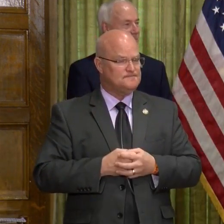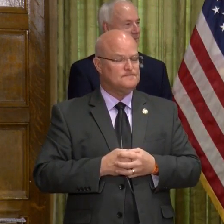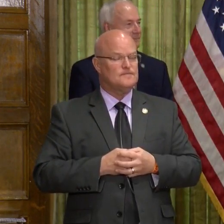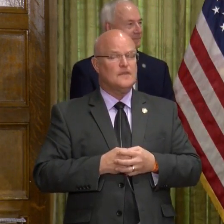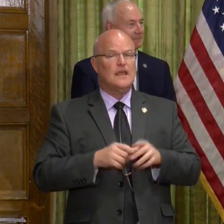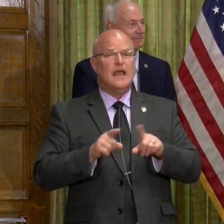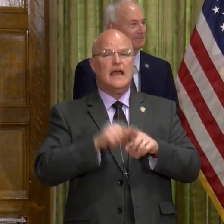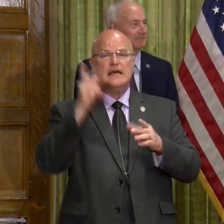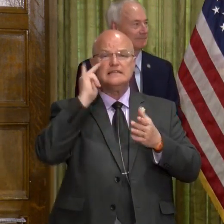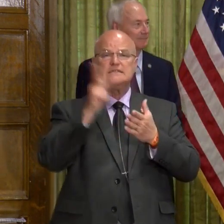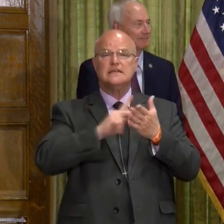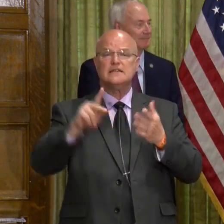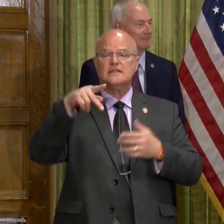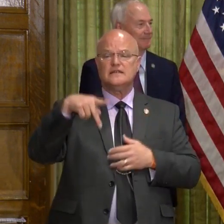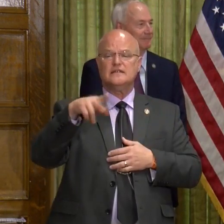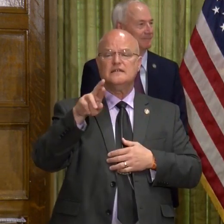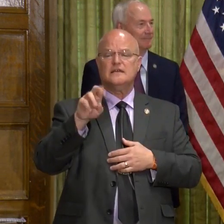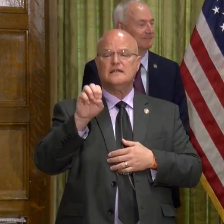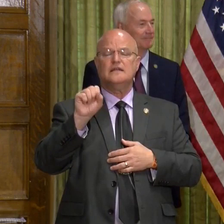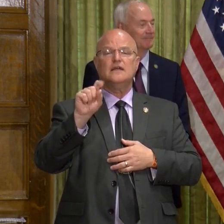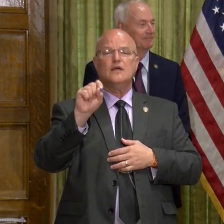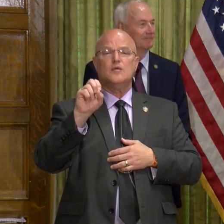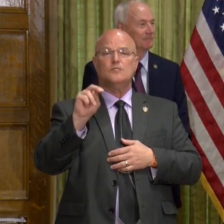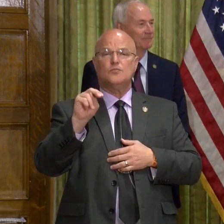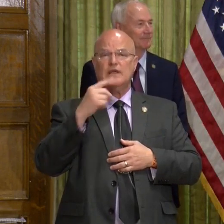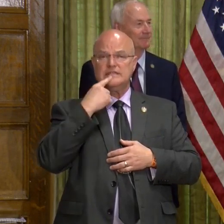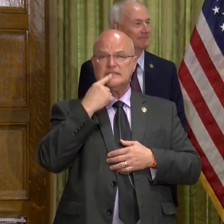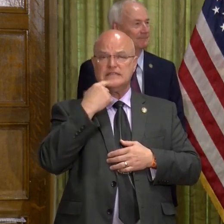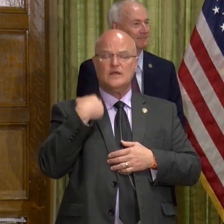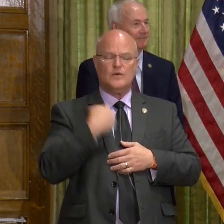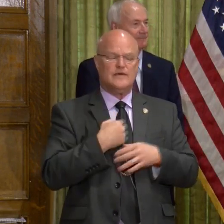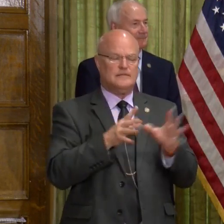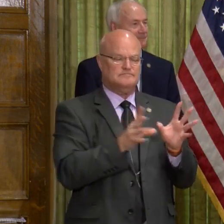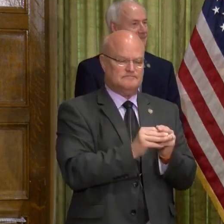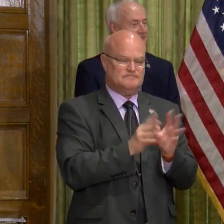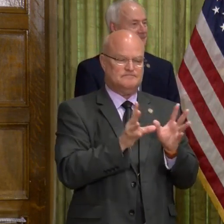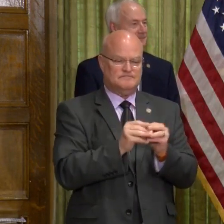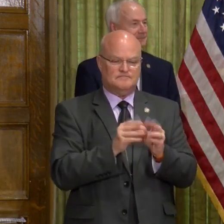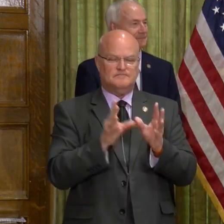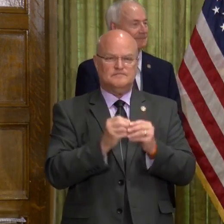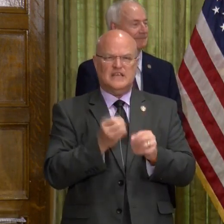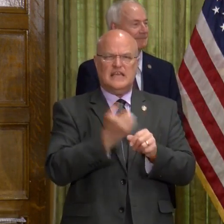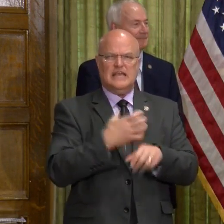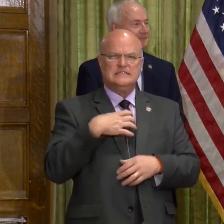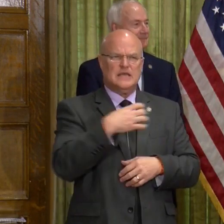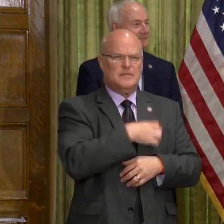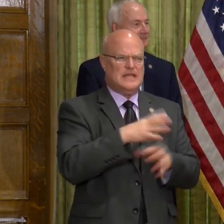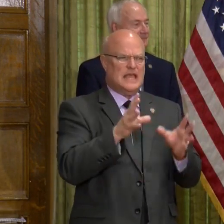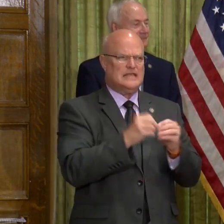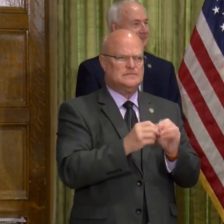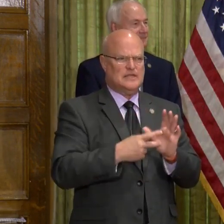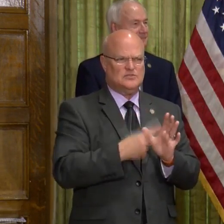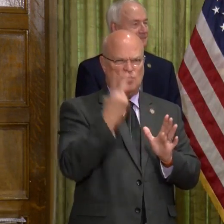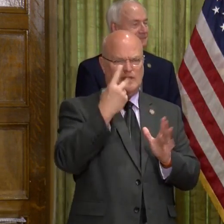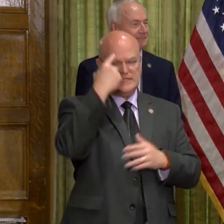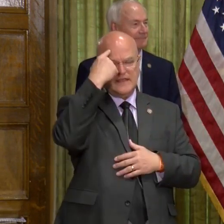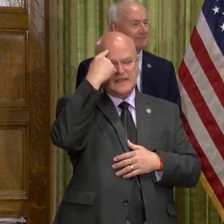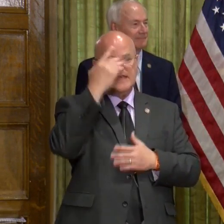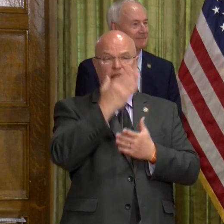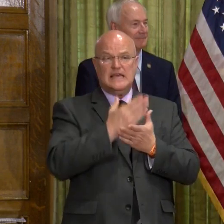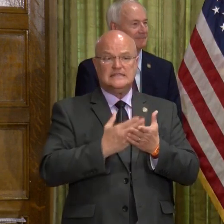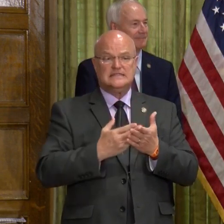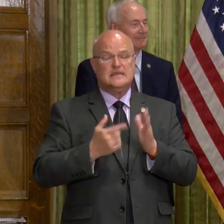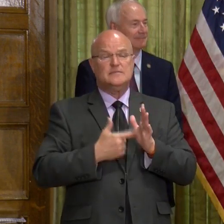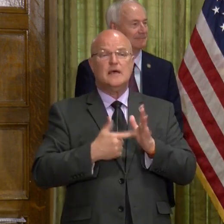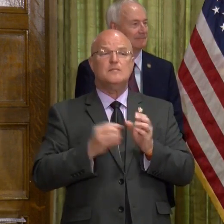As Secretary Preston said, we've had several different meetings. Each committee, I believe, has met at least twice, and some